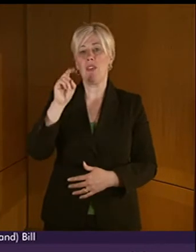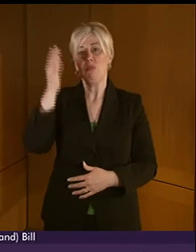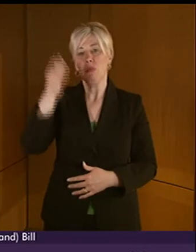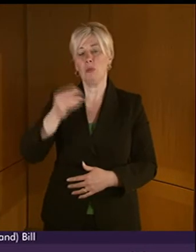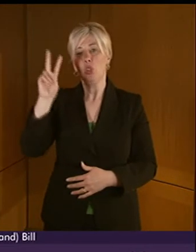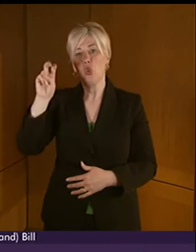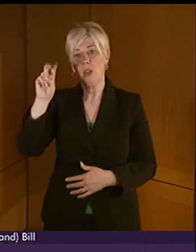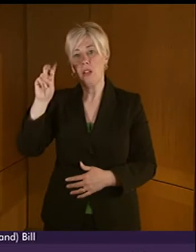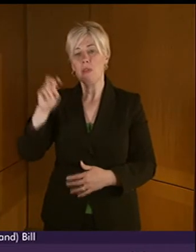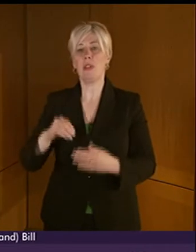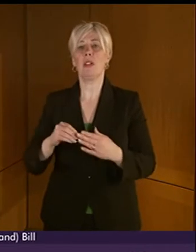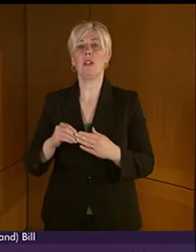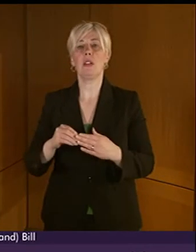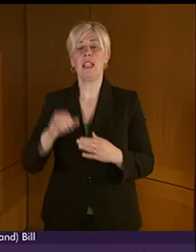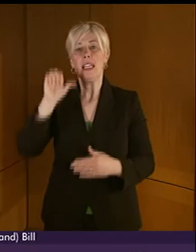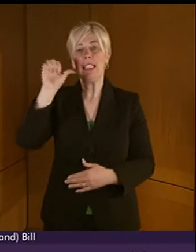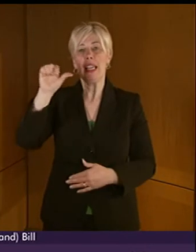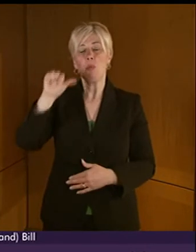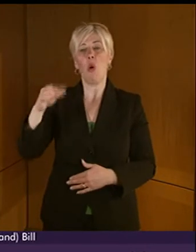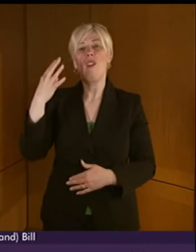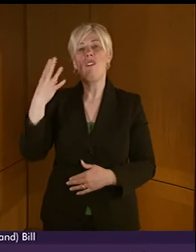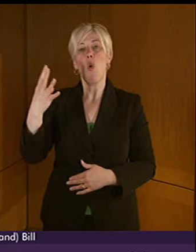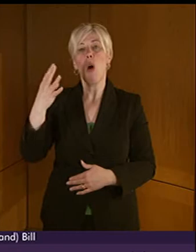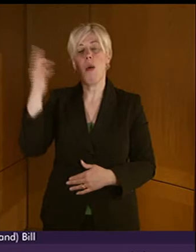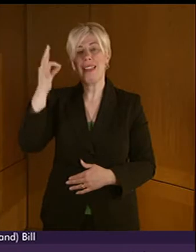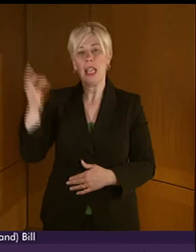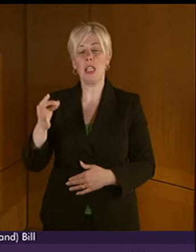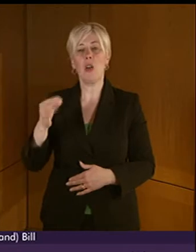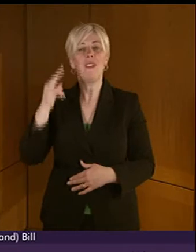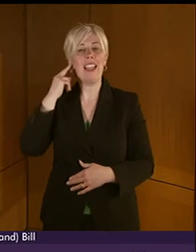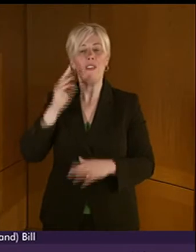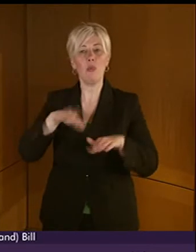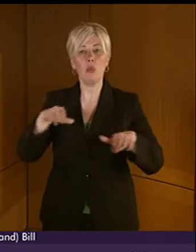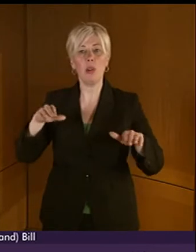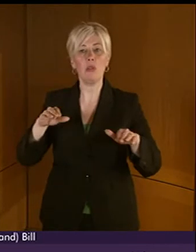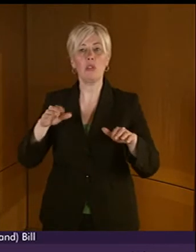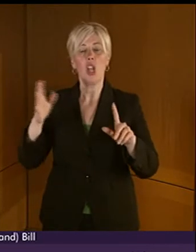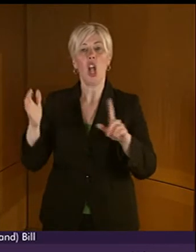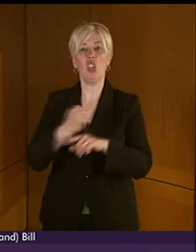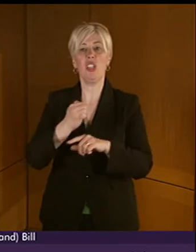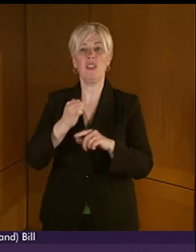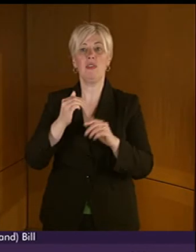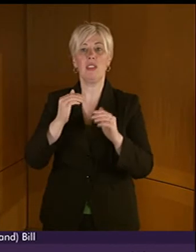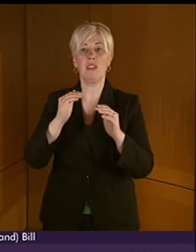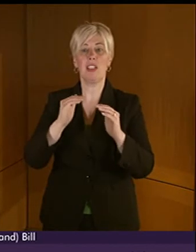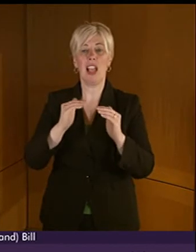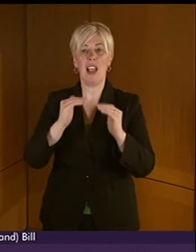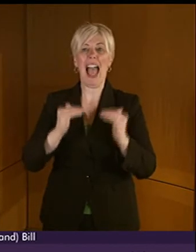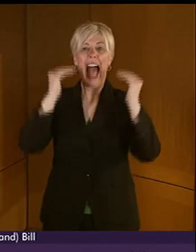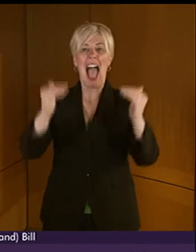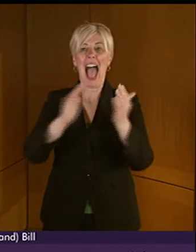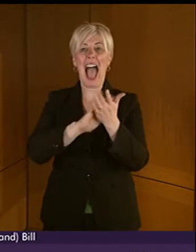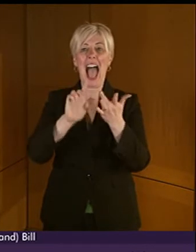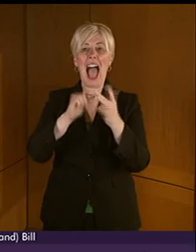that 36.4% of deaf pupils attained highers or advanced highers and that's compared with